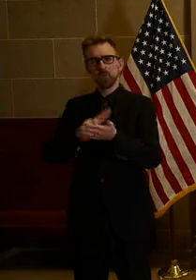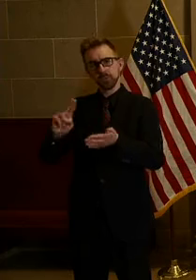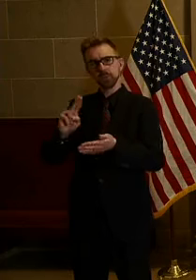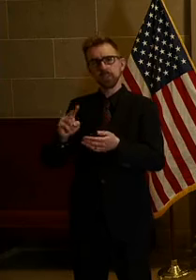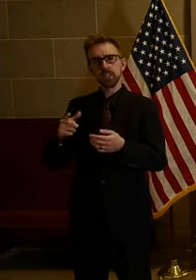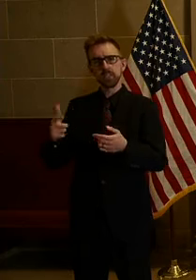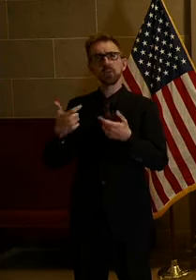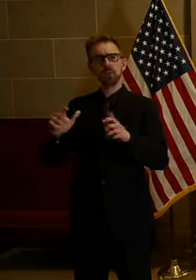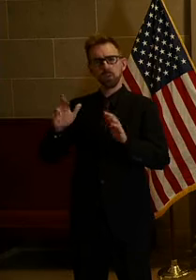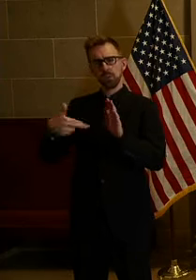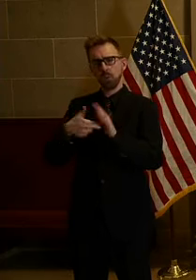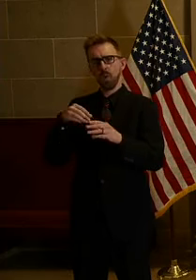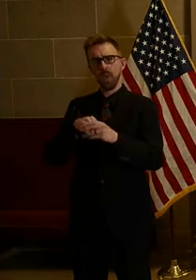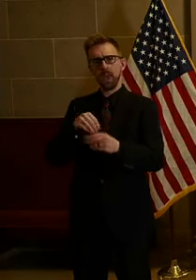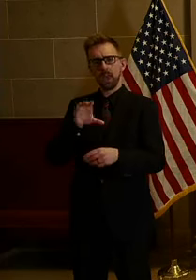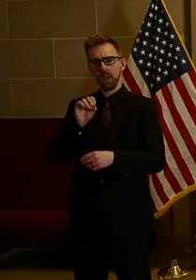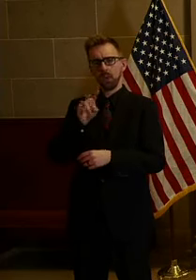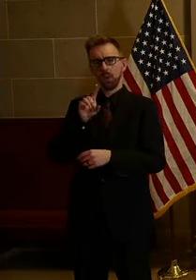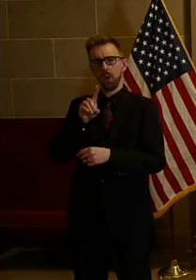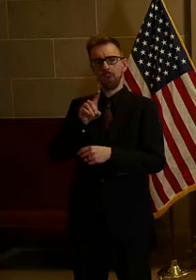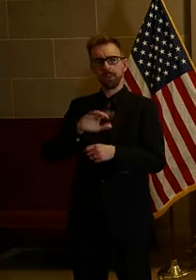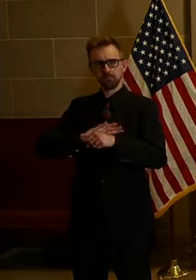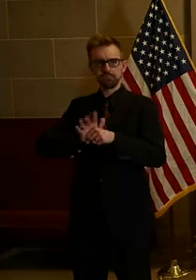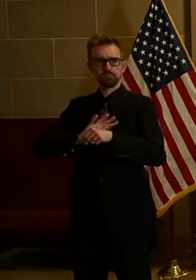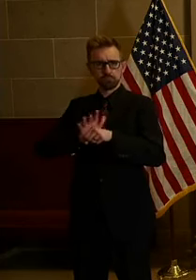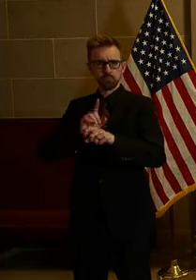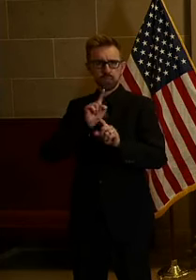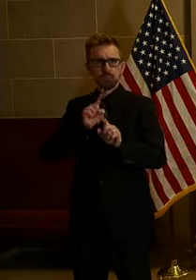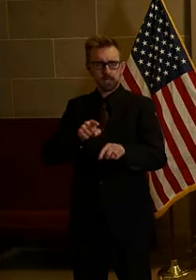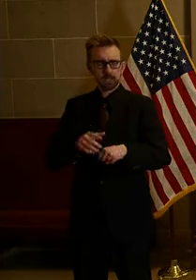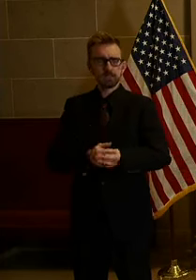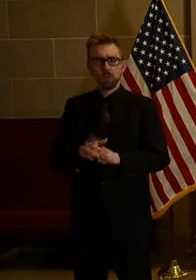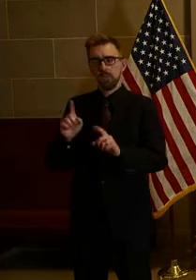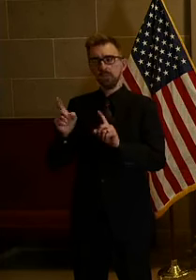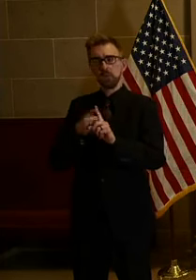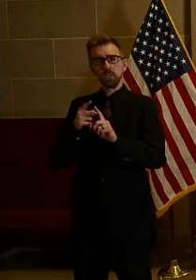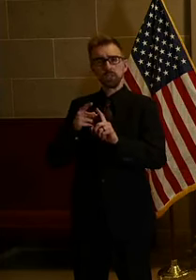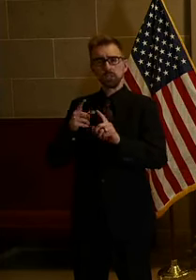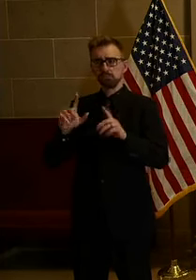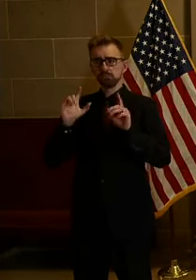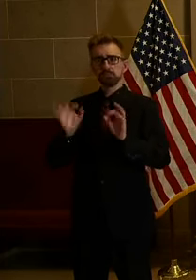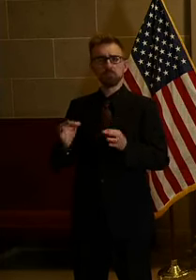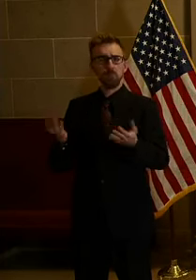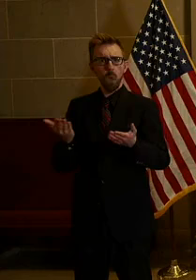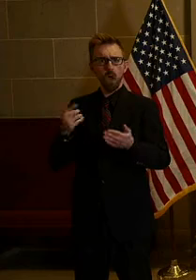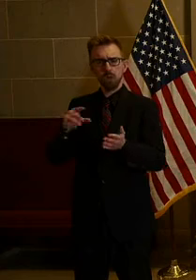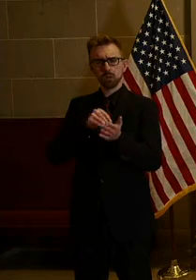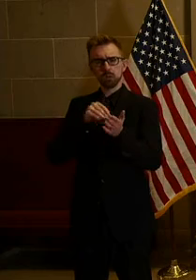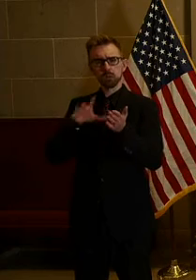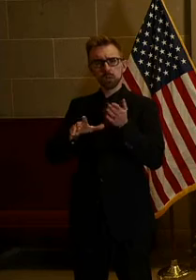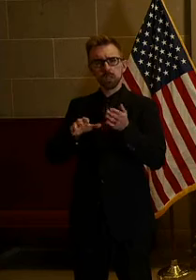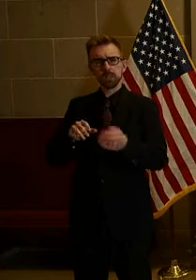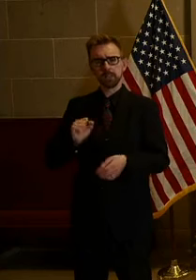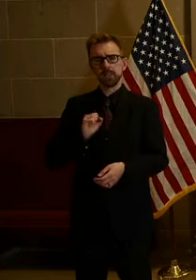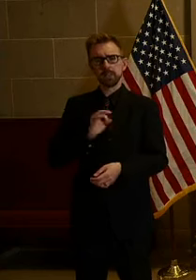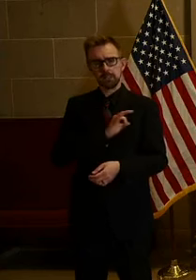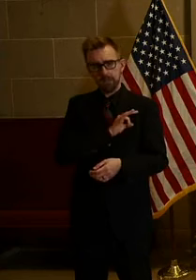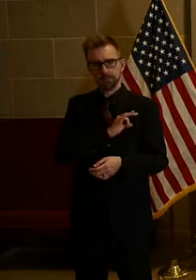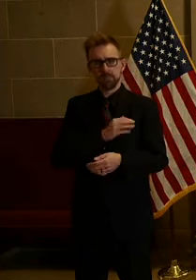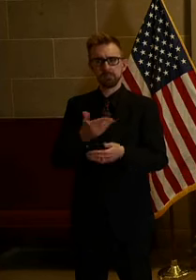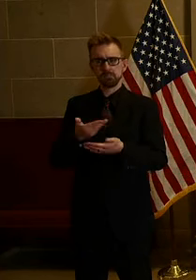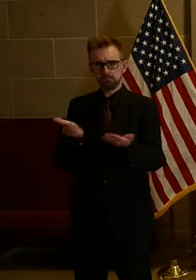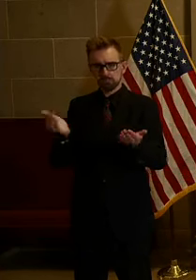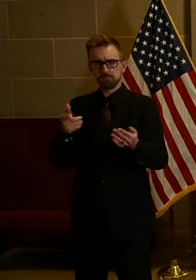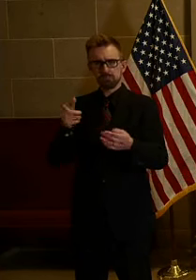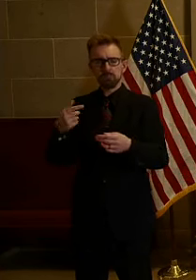huge role in coronavirus preparation and response. Their first order of business was making sure their students, faculty, and staff were safe, and that